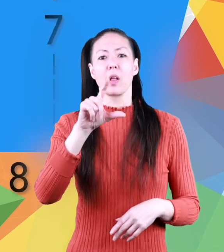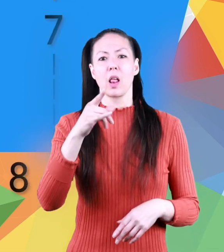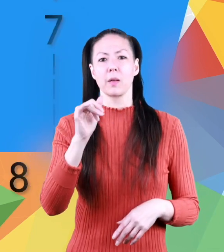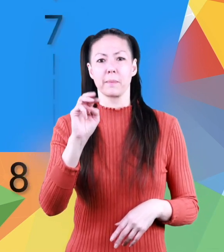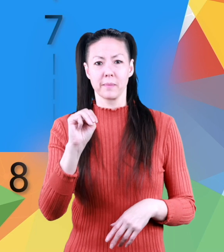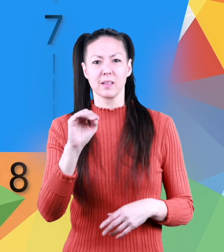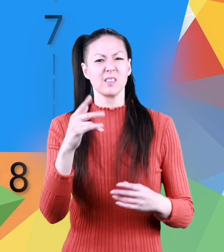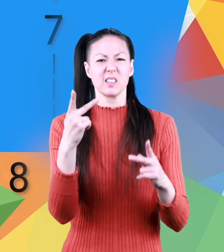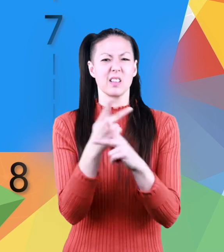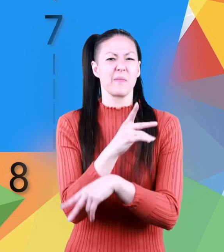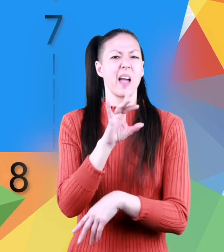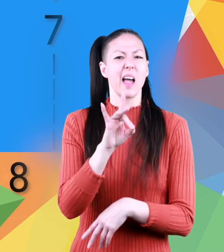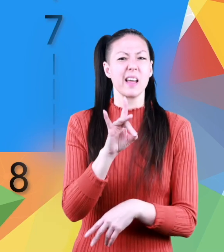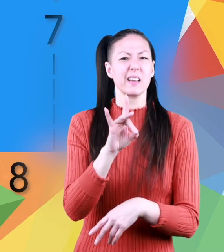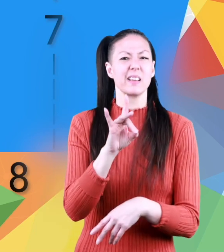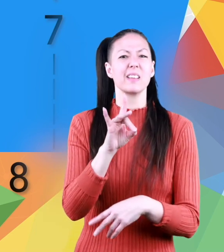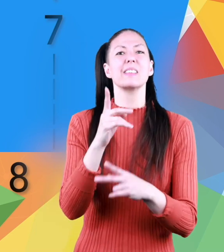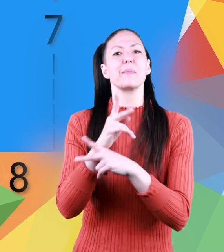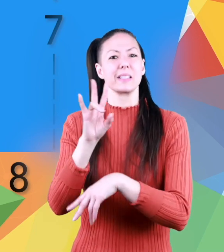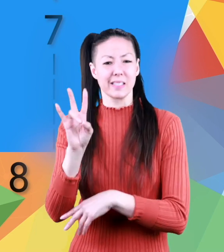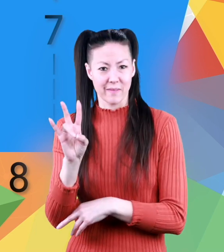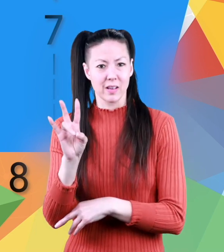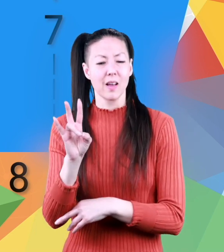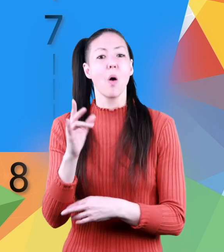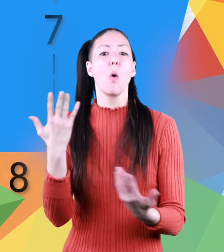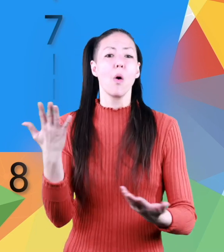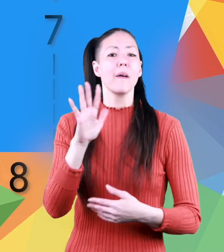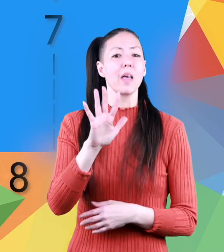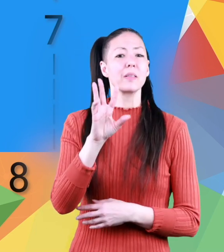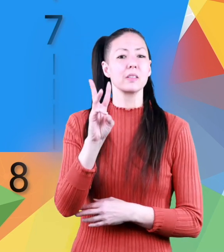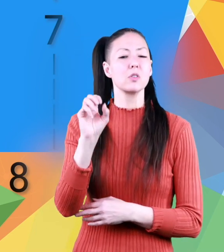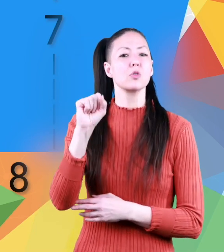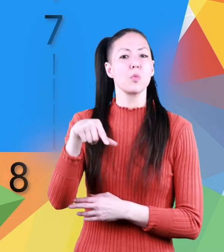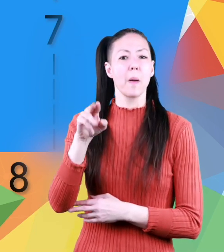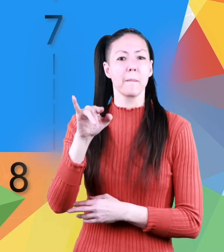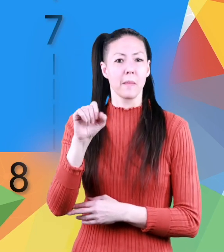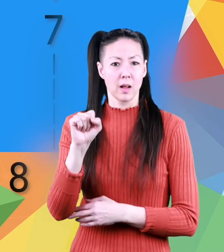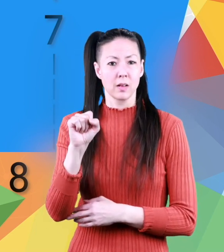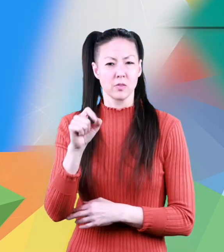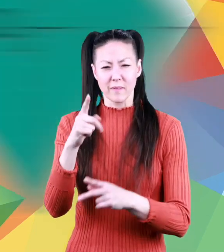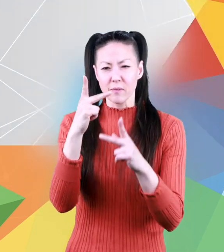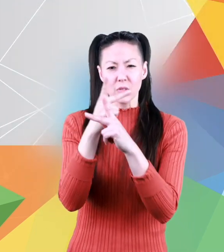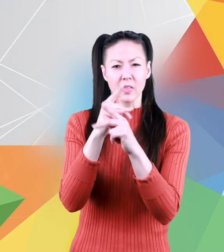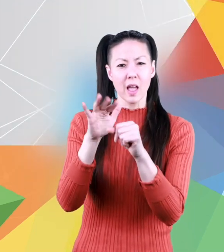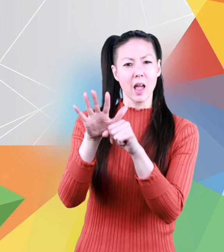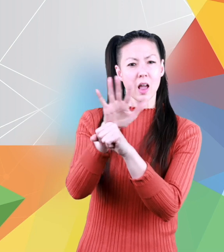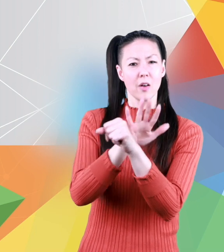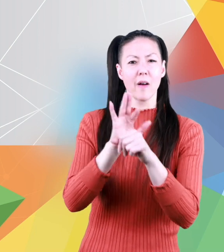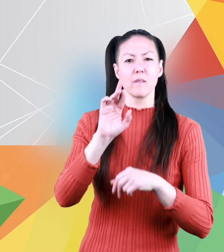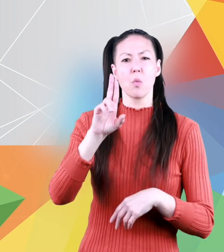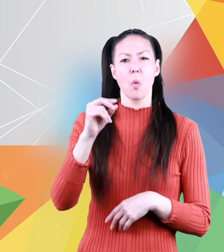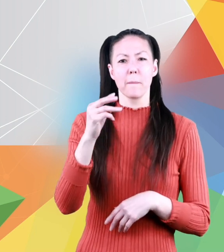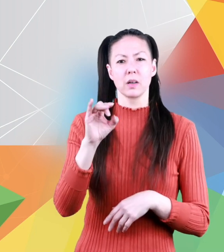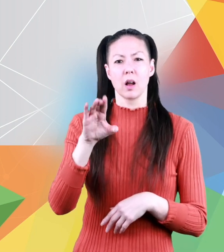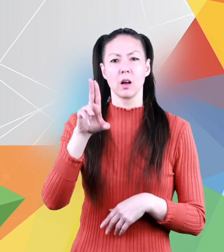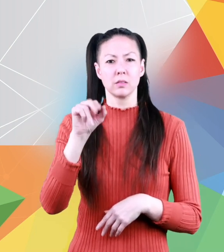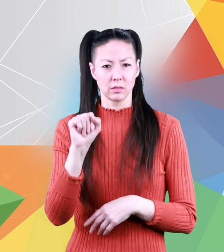area is just eight times seven or 56 square units to figure out the area of a rhombus